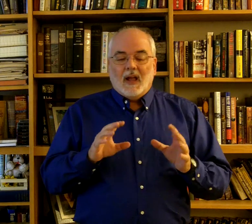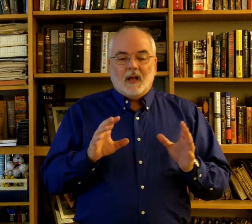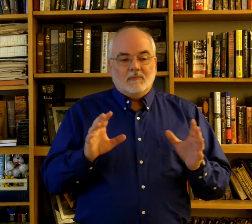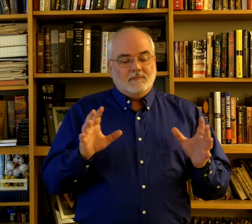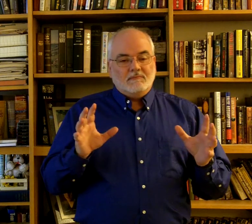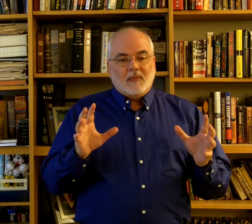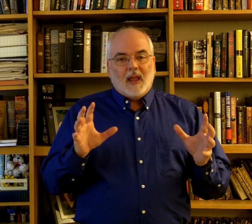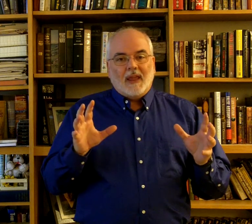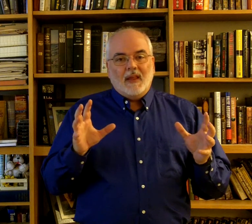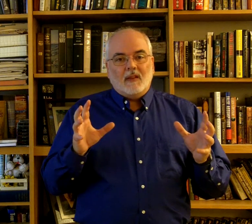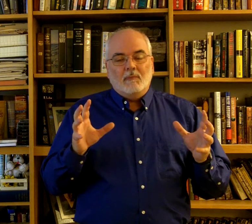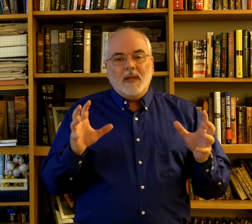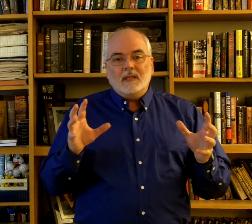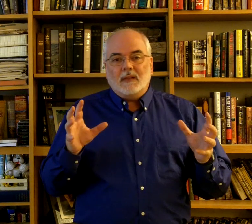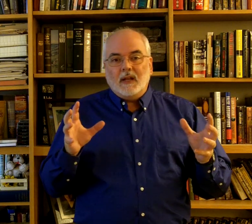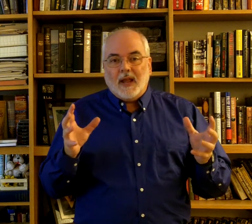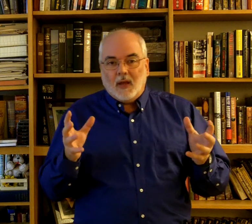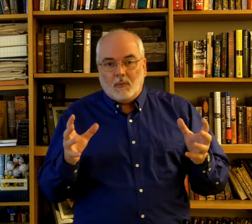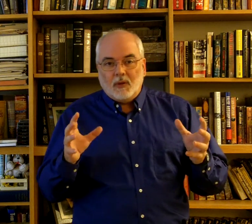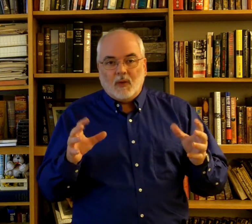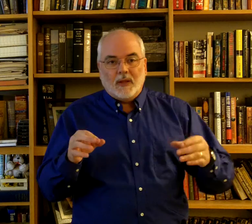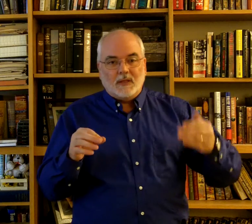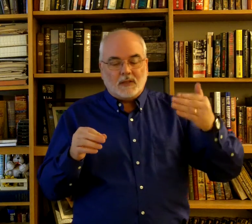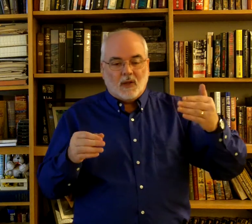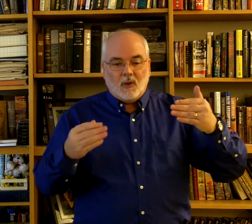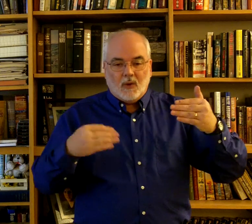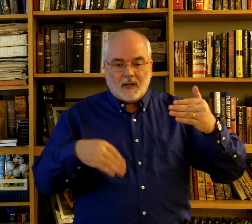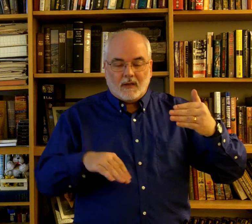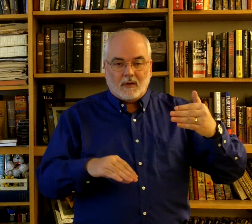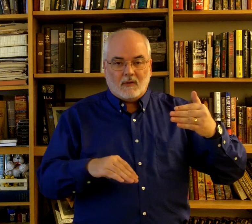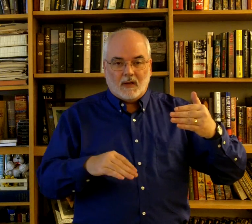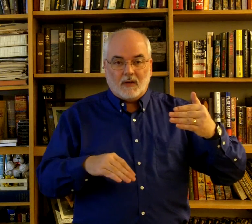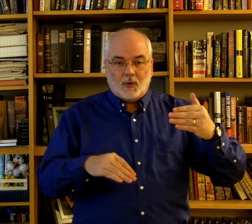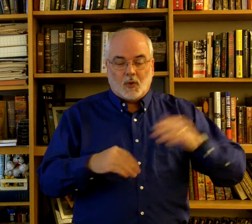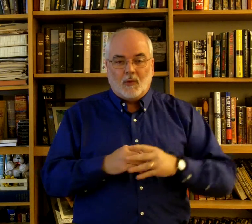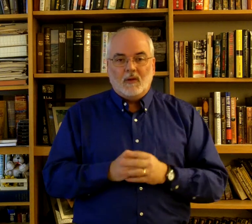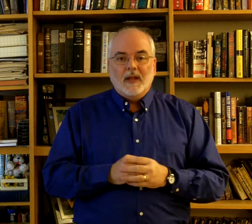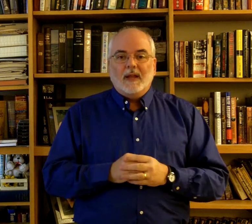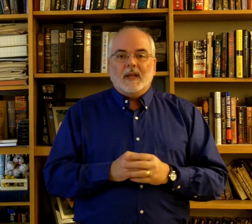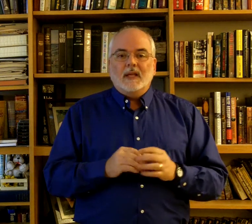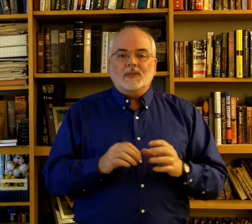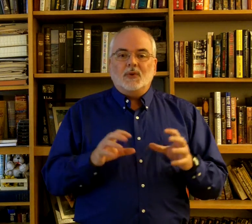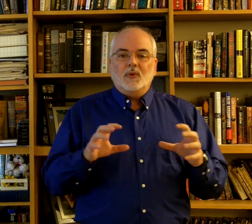And, I think the biggest thing to help in the slow and in the normal is to